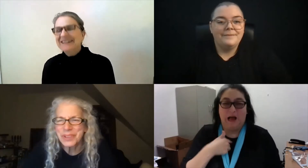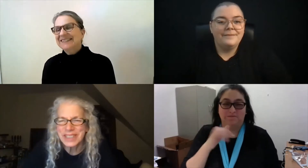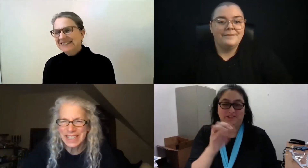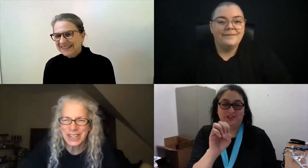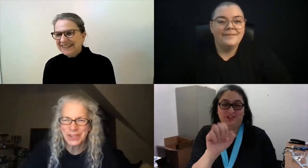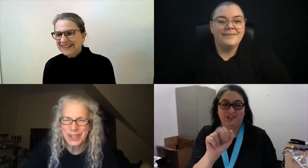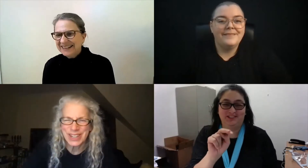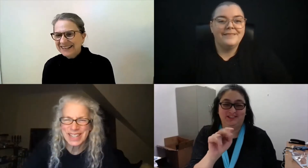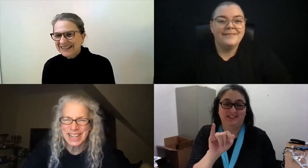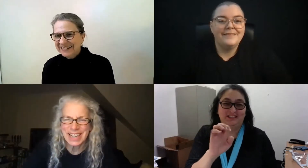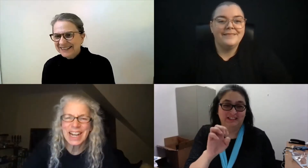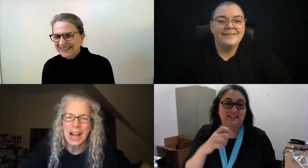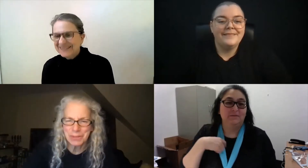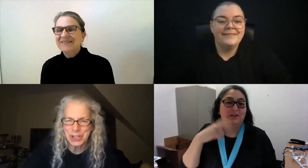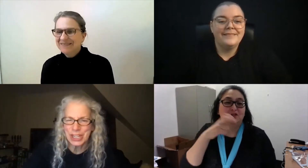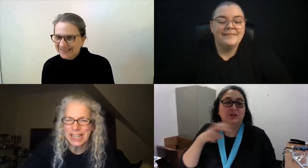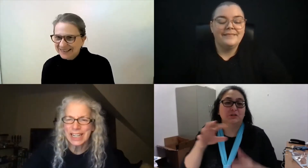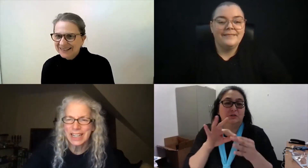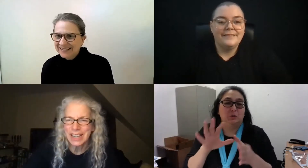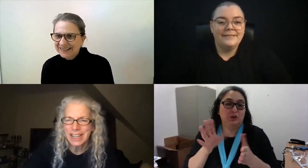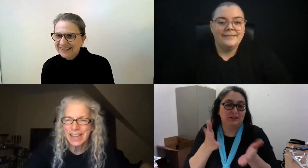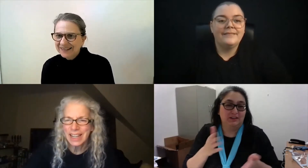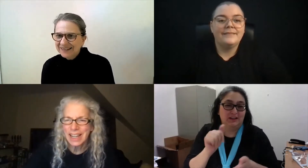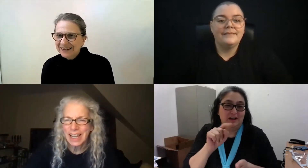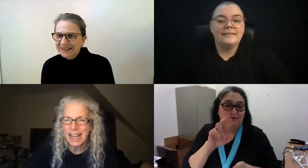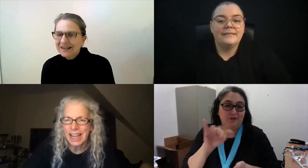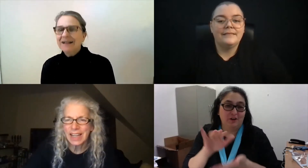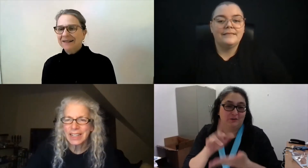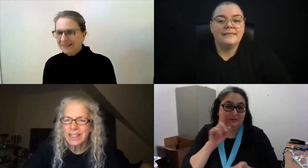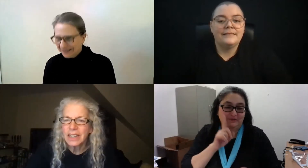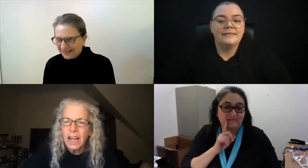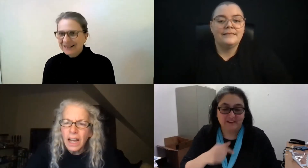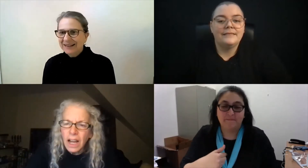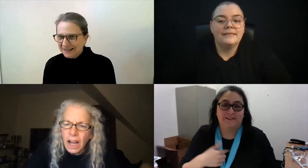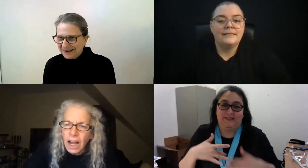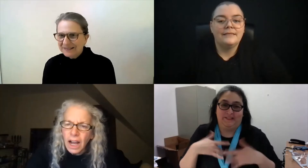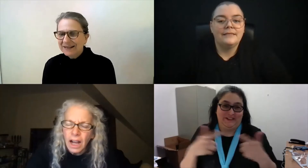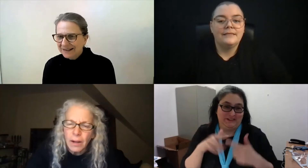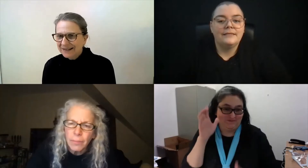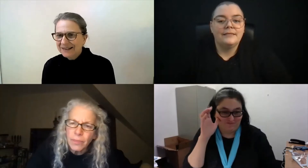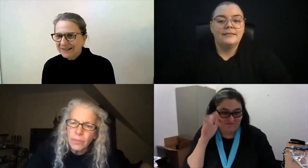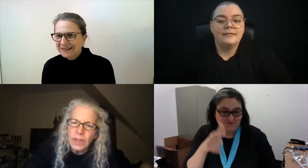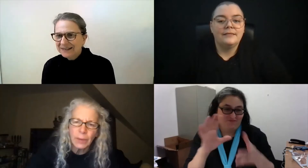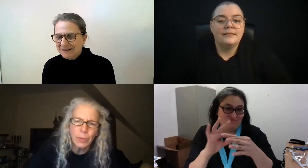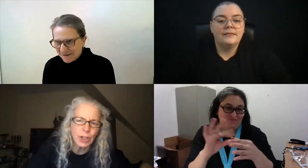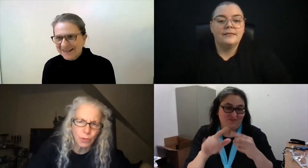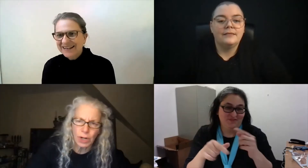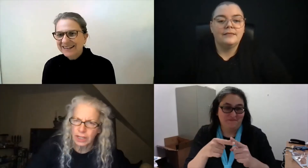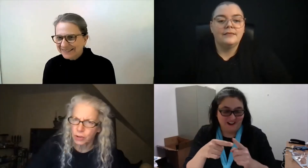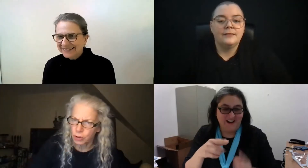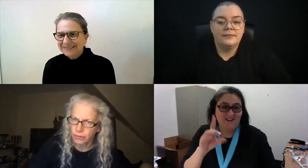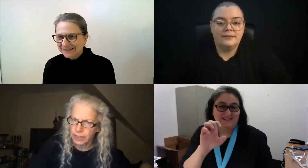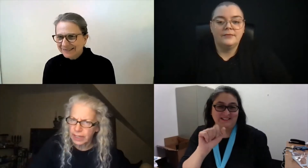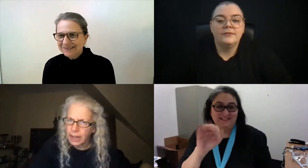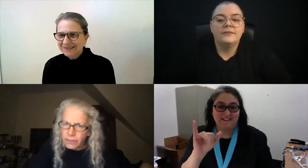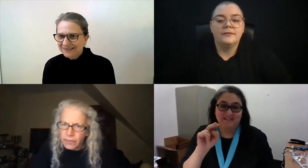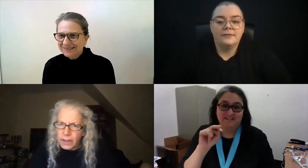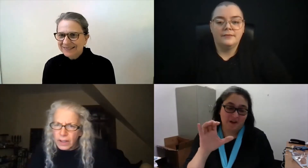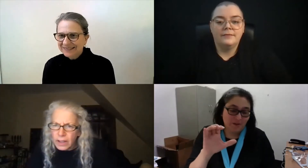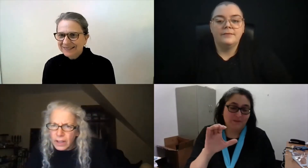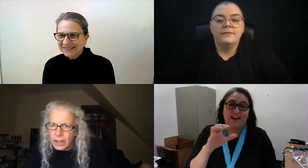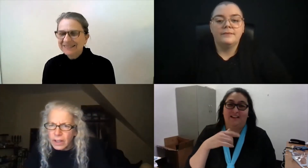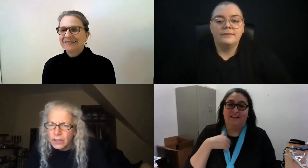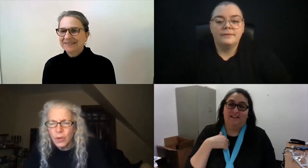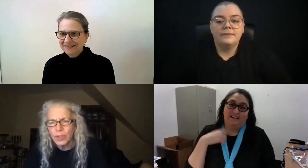I'm thrilled to hear what you're saying. I'm Jeannie, and I work at the Rhode Island School for the Deaf.